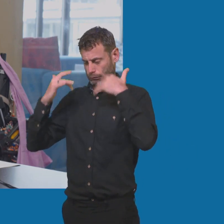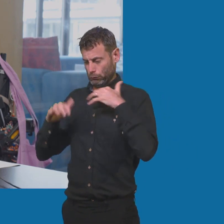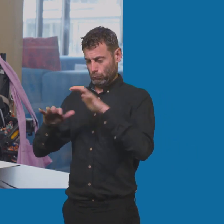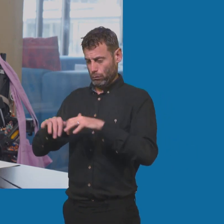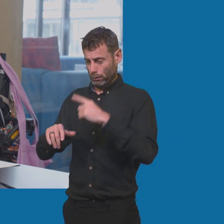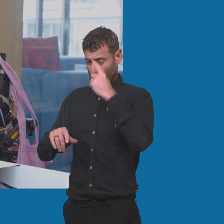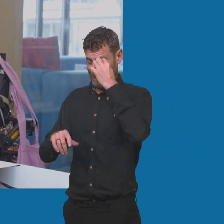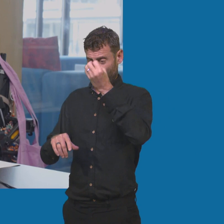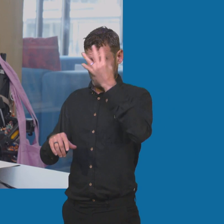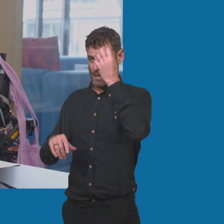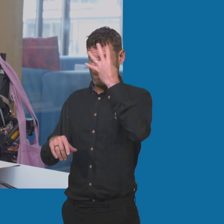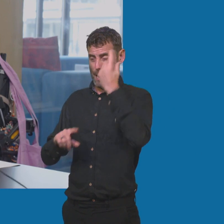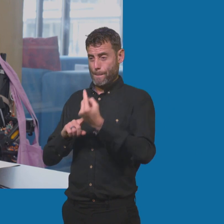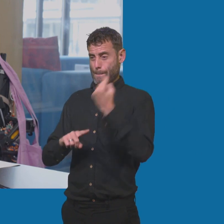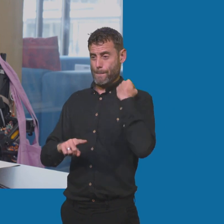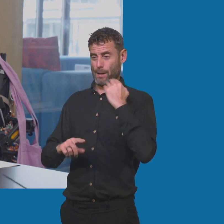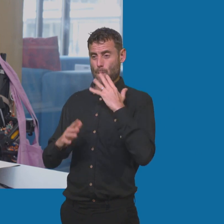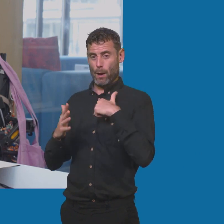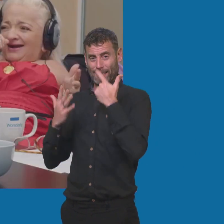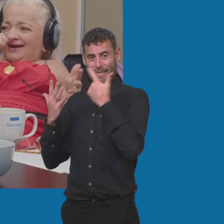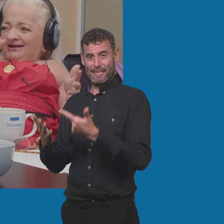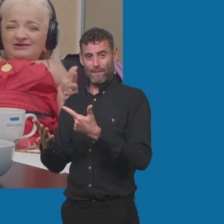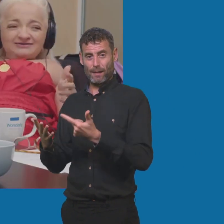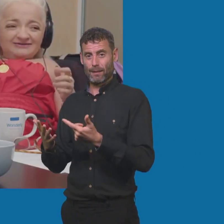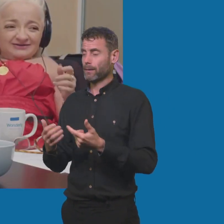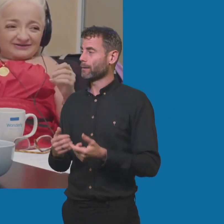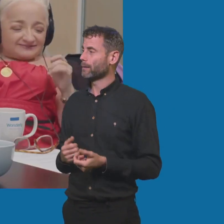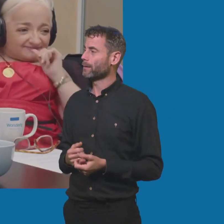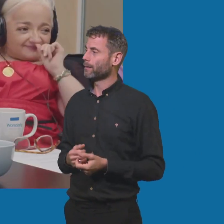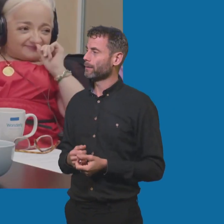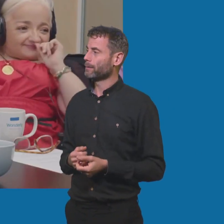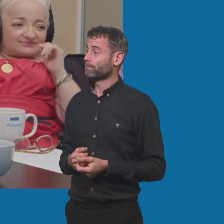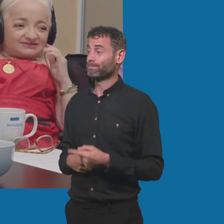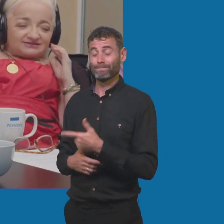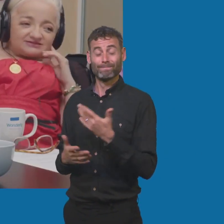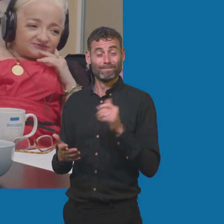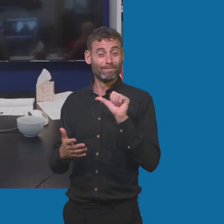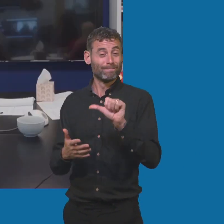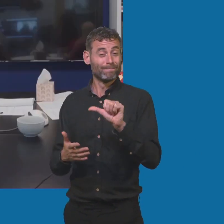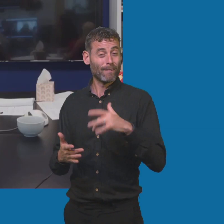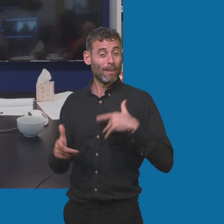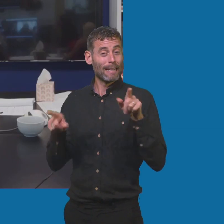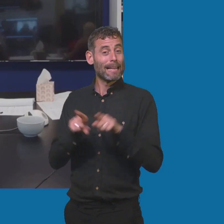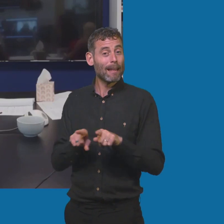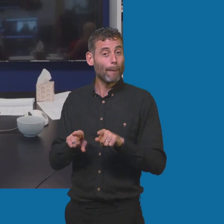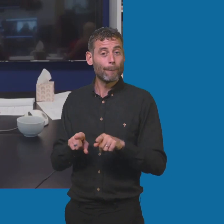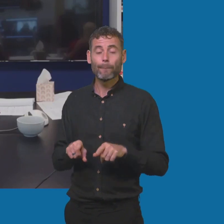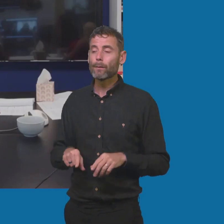back to seven-year-old Samantha. It wasn't your fault. Tell me about it. Honestly, it's like, you know, when you're just doling into